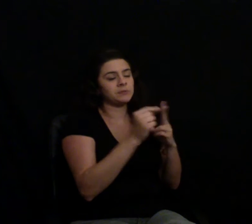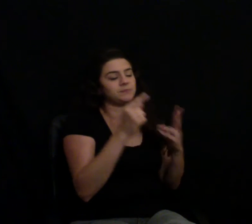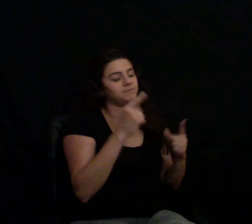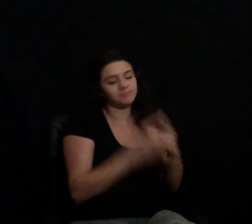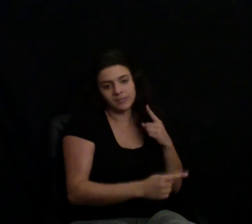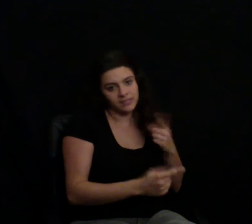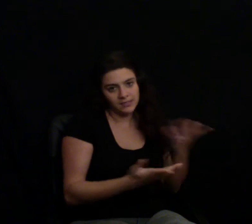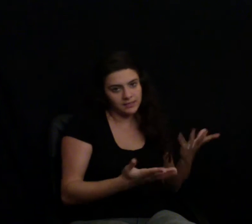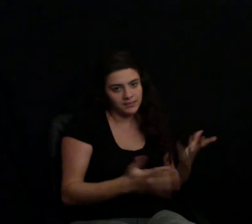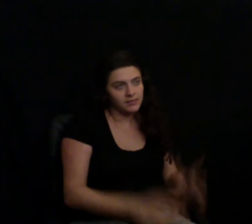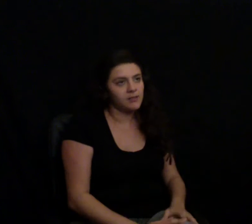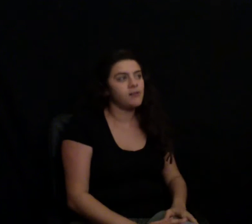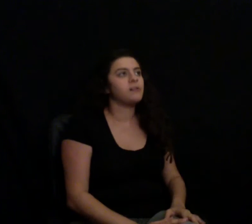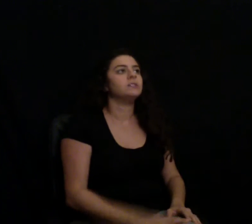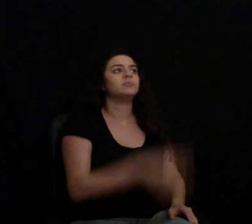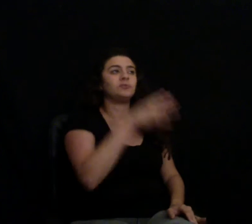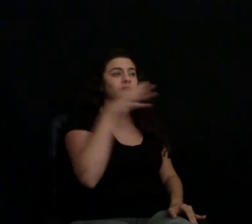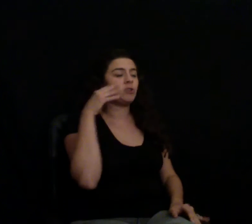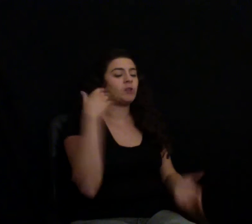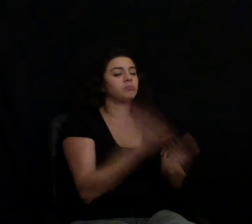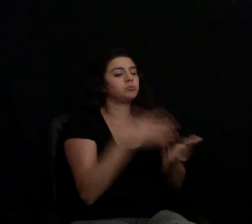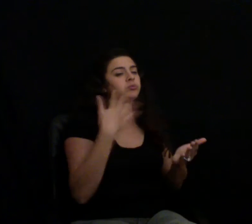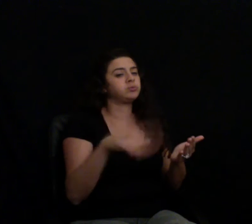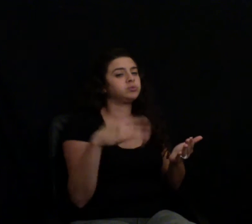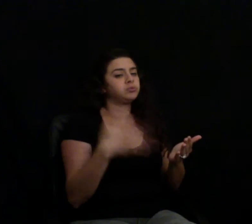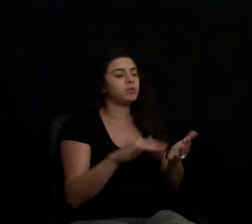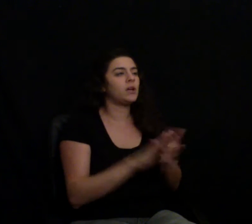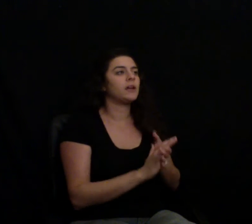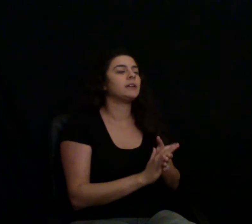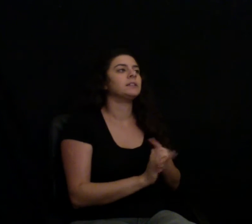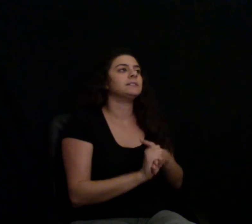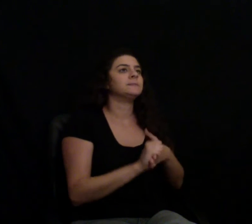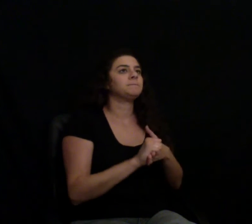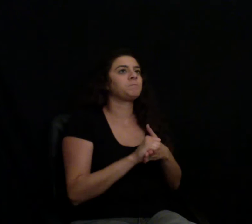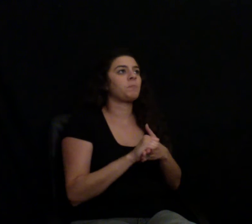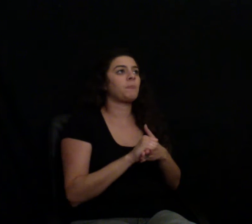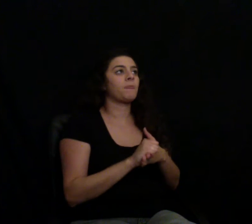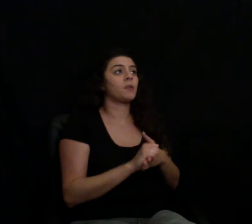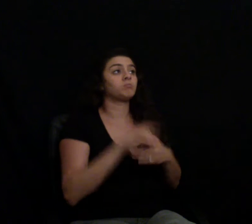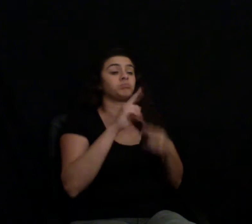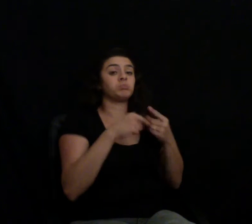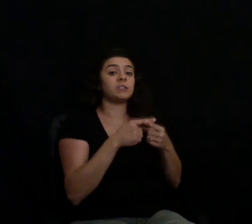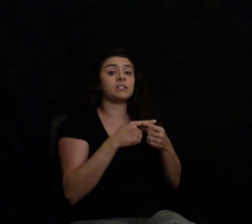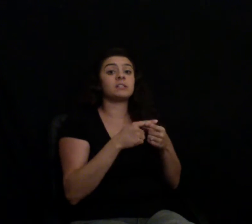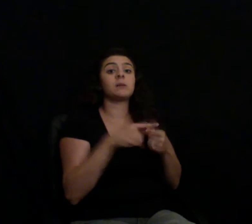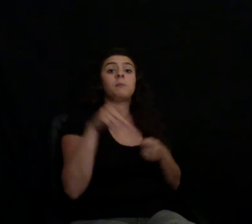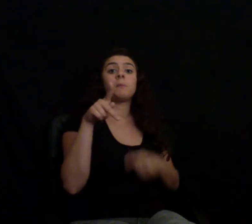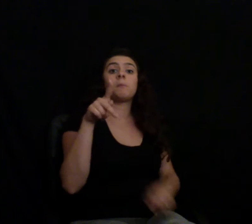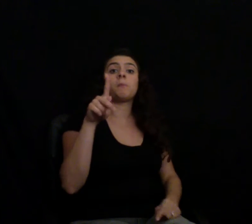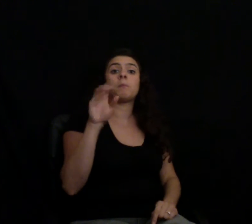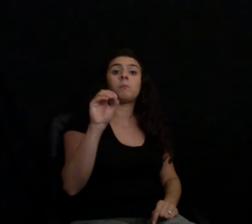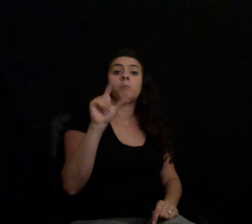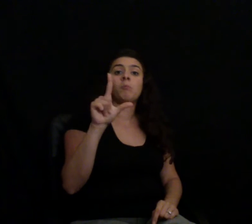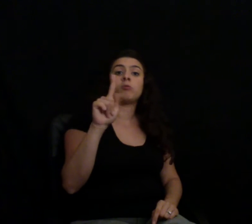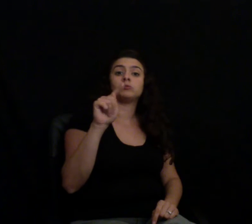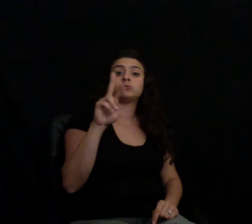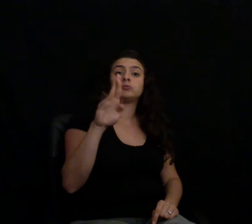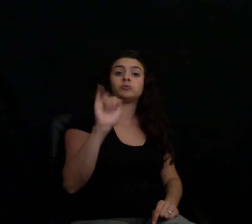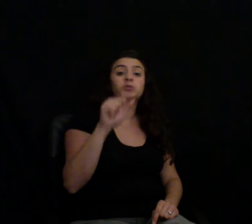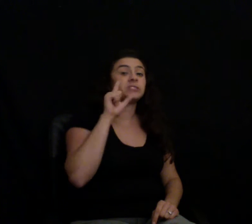farm economy just wasn't that good. Where the poultry companies came in, they were offering some security with a contract,